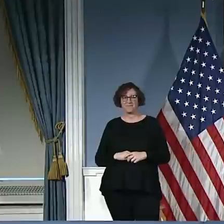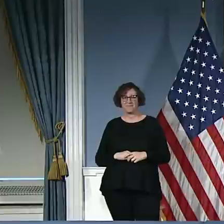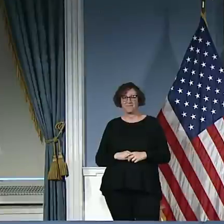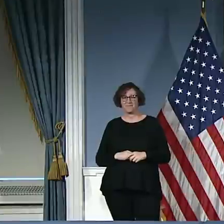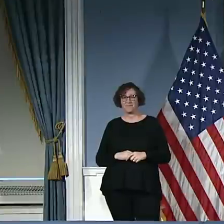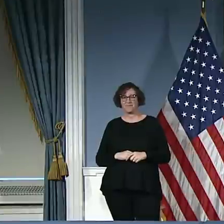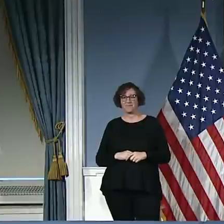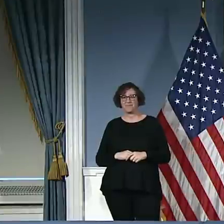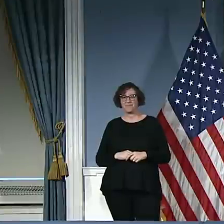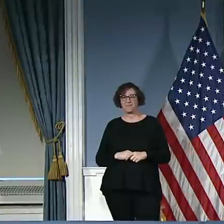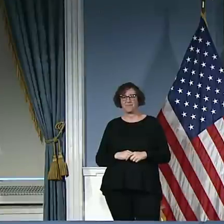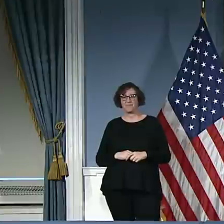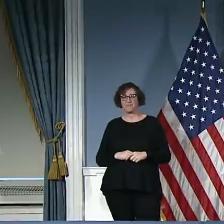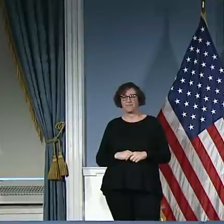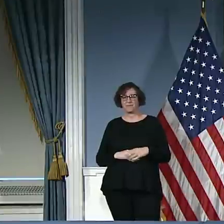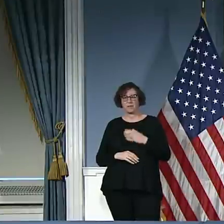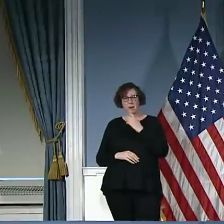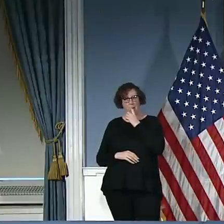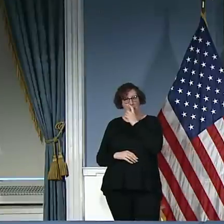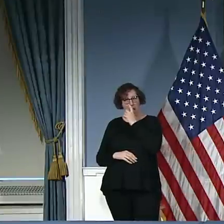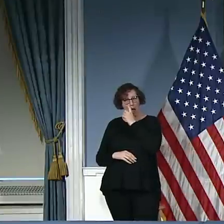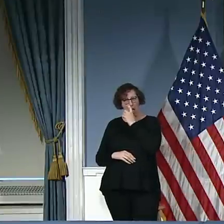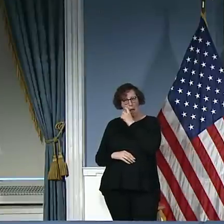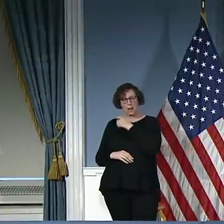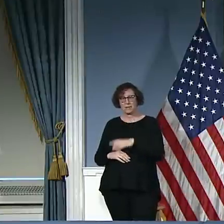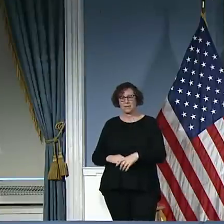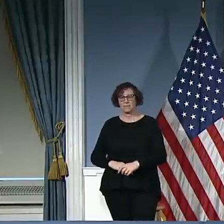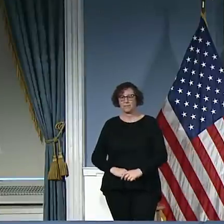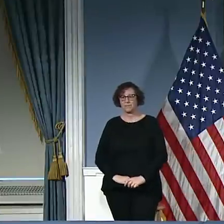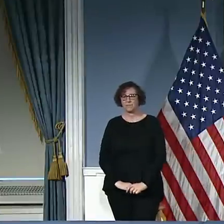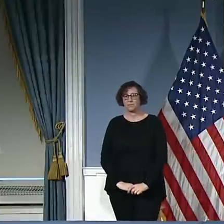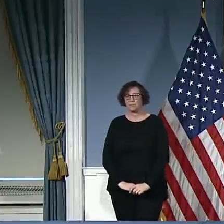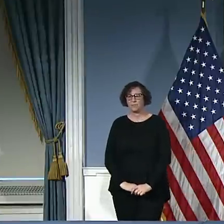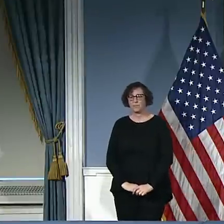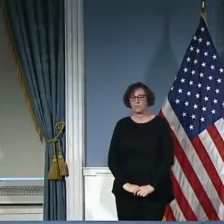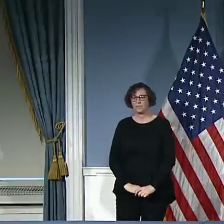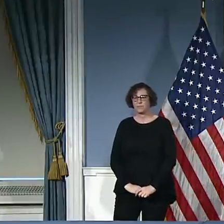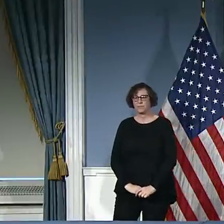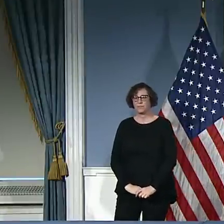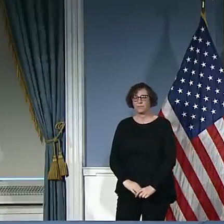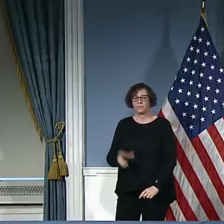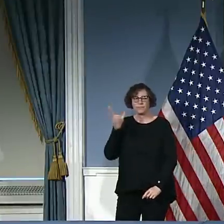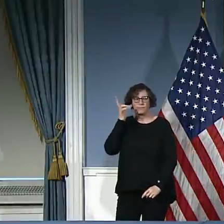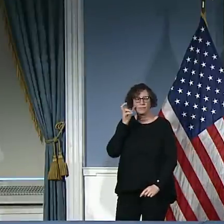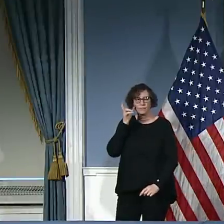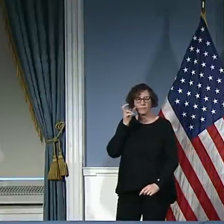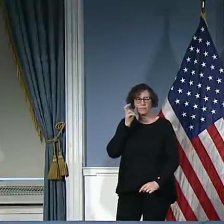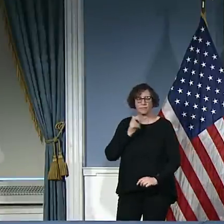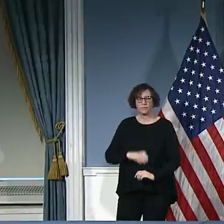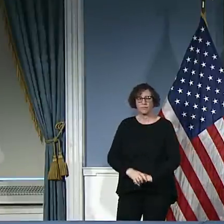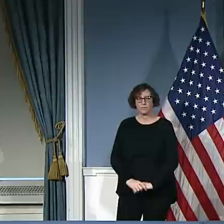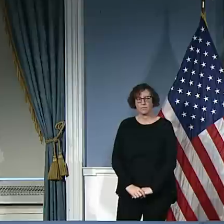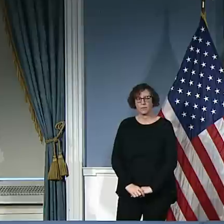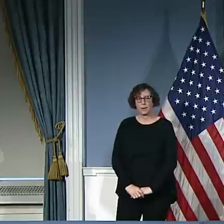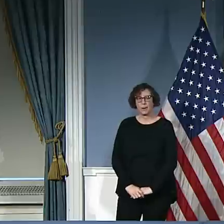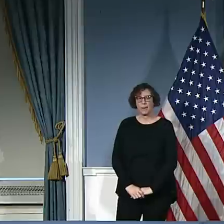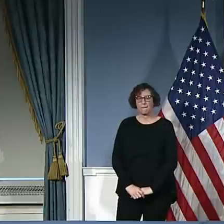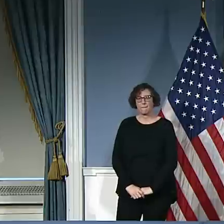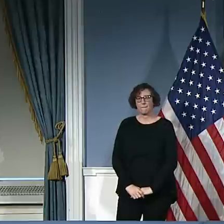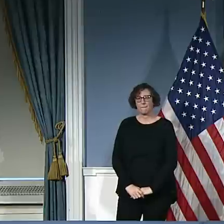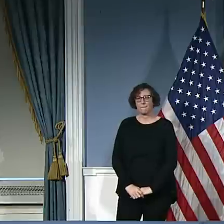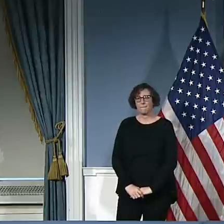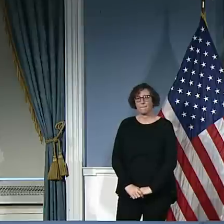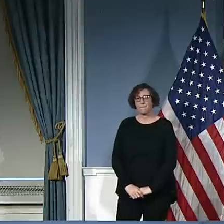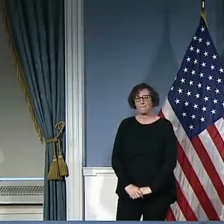Good afternoon, Mr. Mayor. I'm wondering, you've talked a lot about the ventilators. Are you at all satisfied with